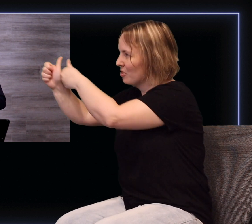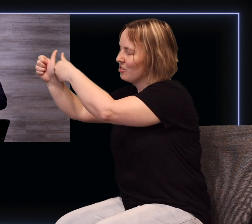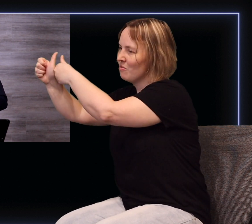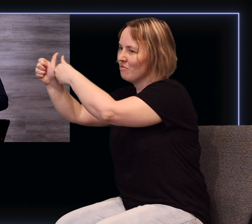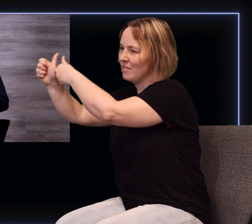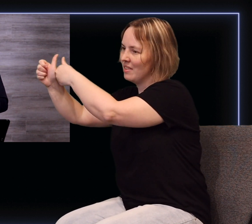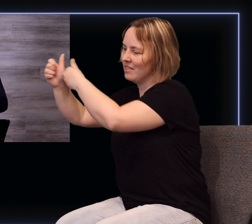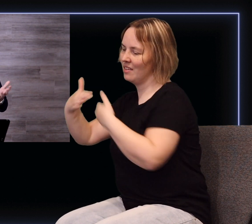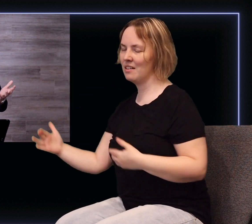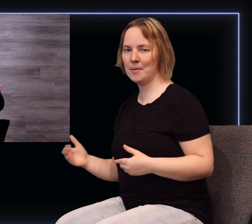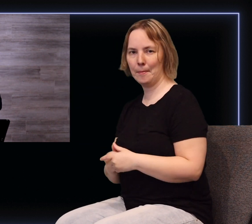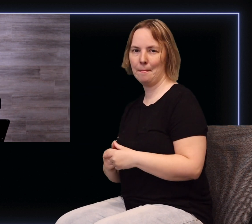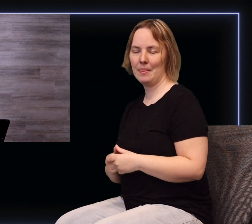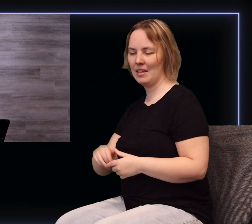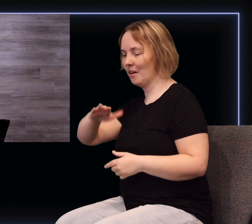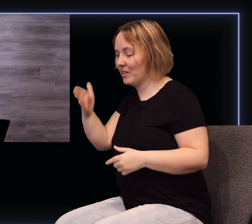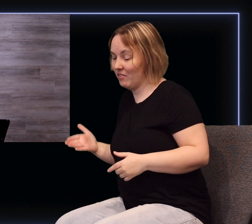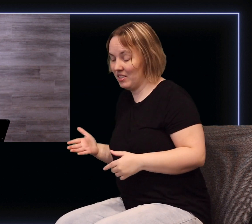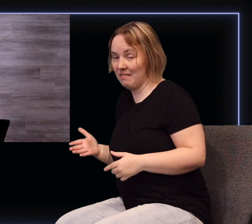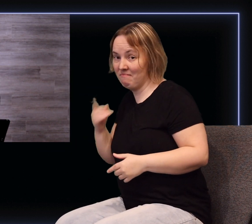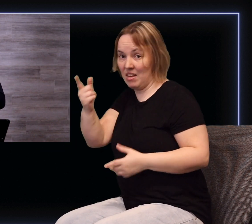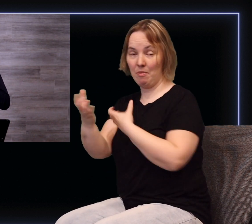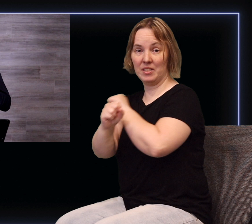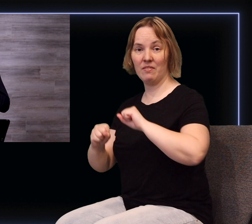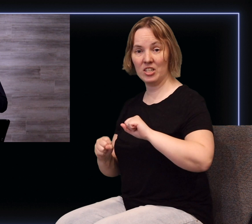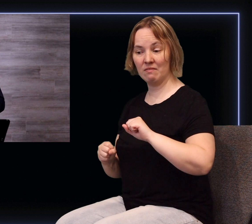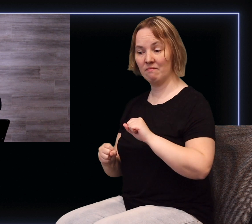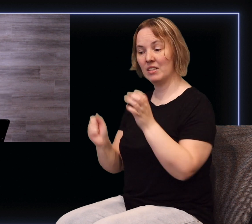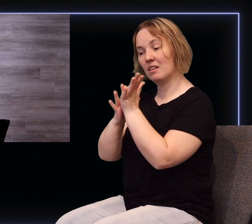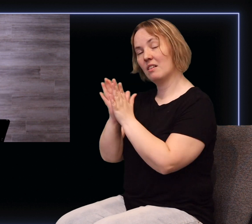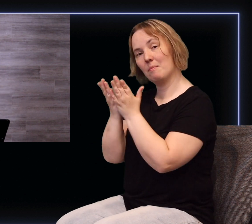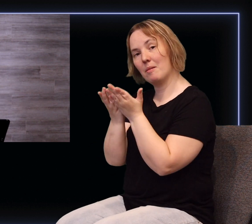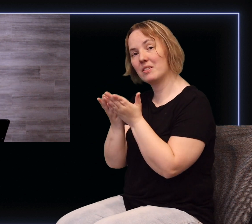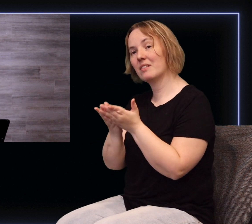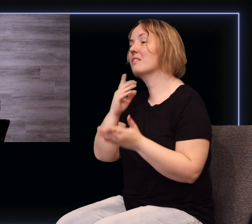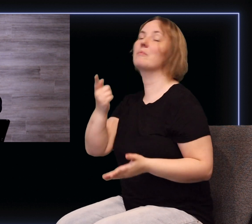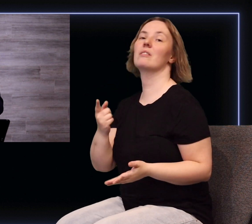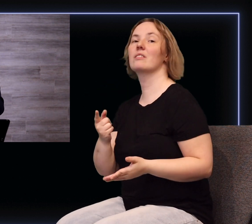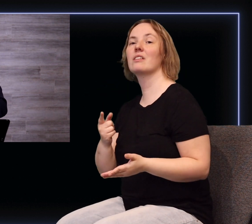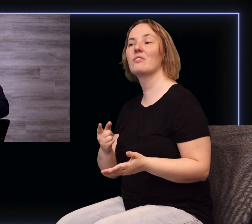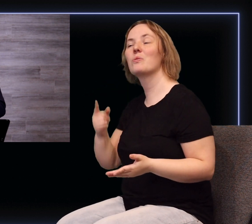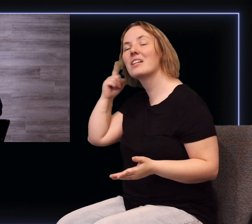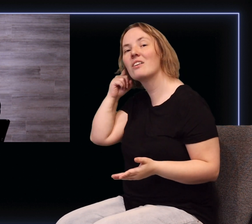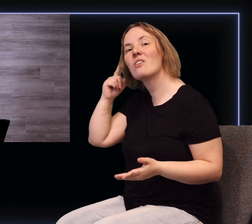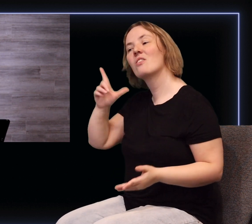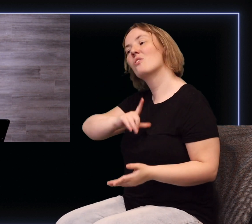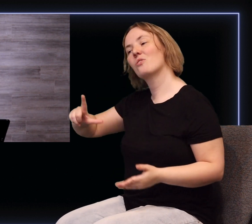You know, I would never say that about my salvation. The Bible says if you hear the Lord speaking to you, today is the day of salvation, don't put that off.